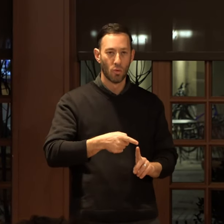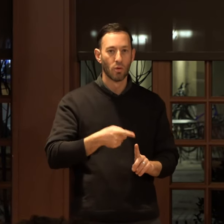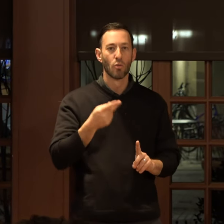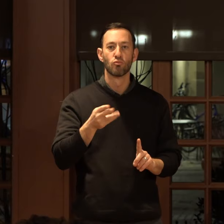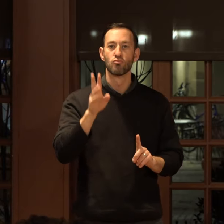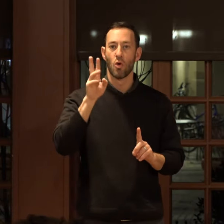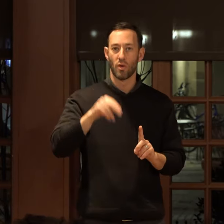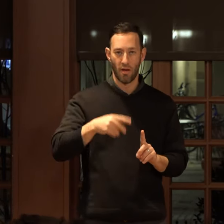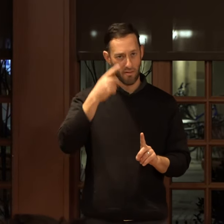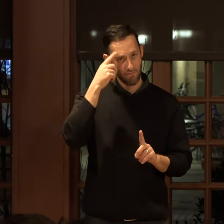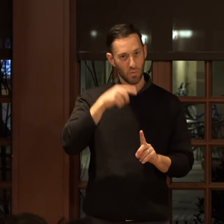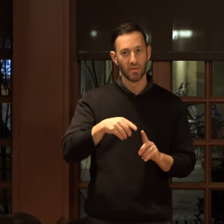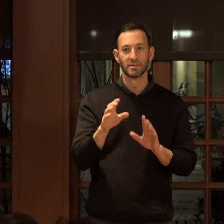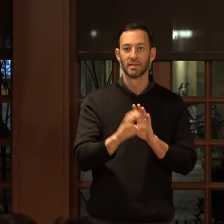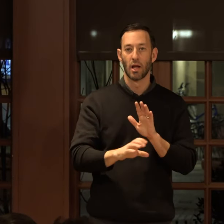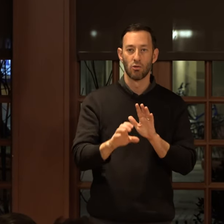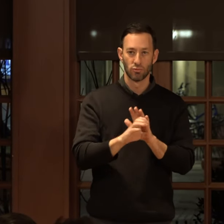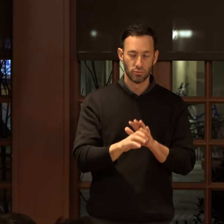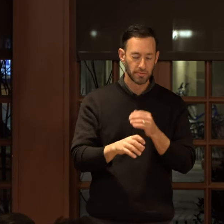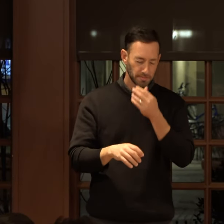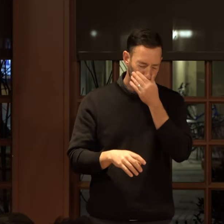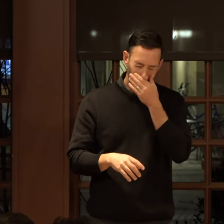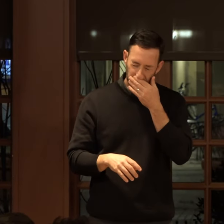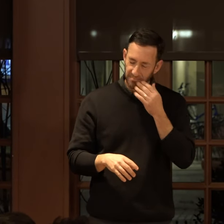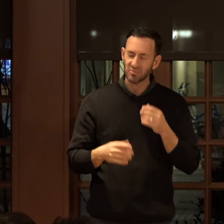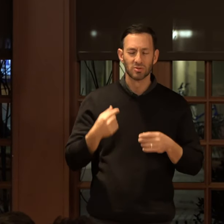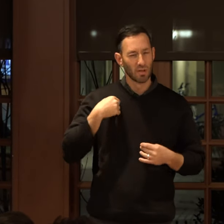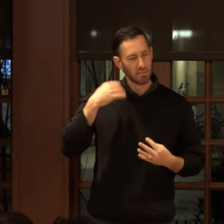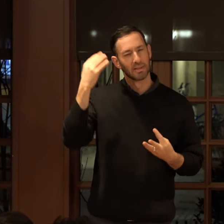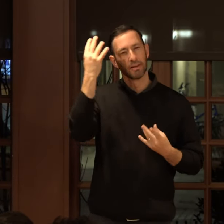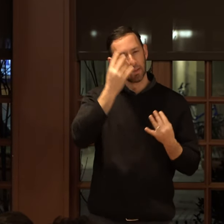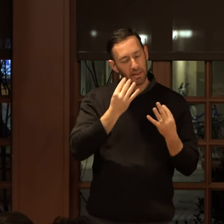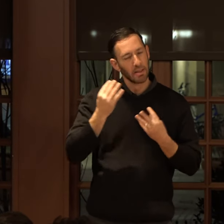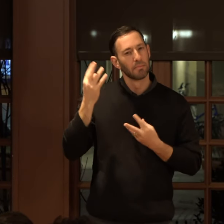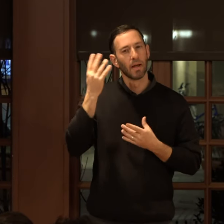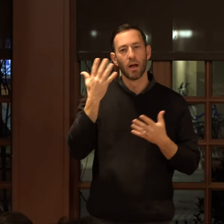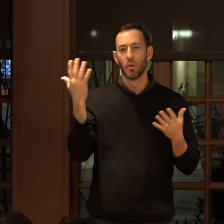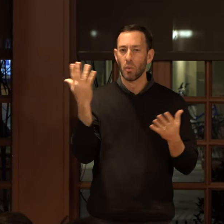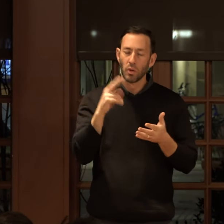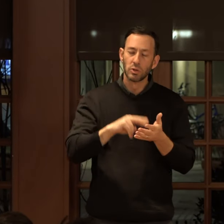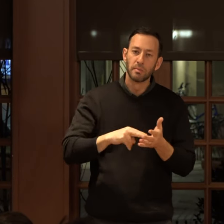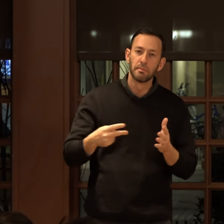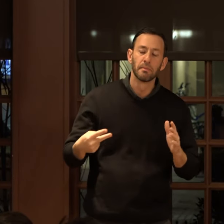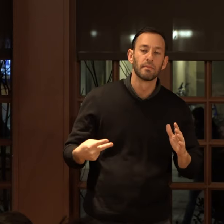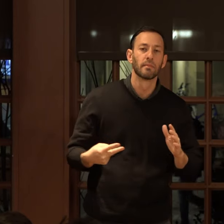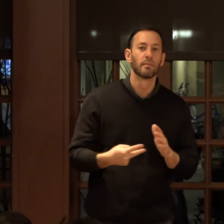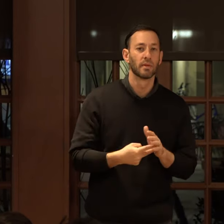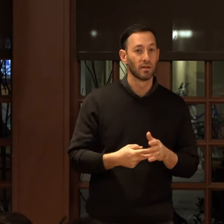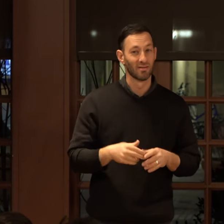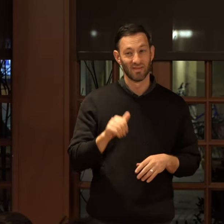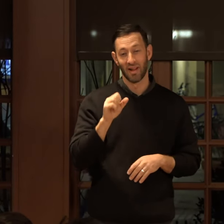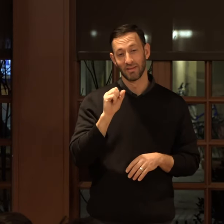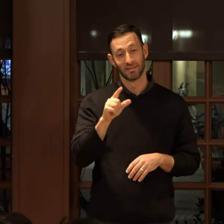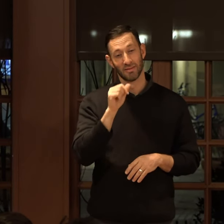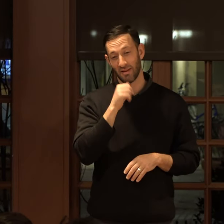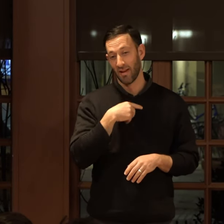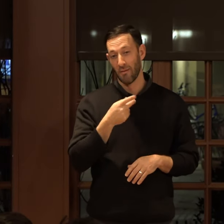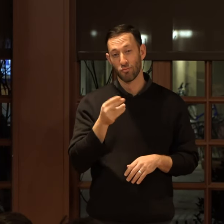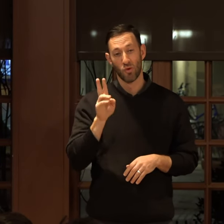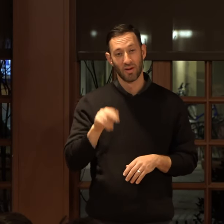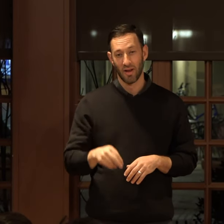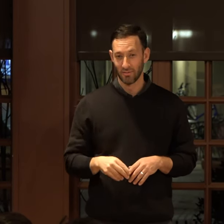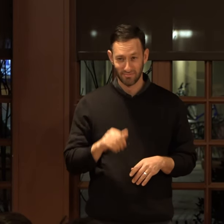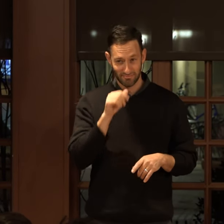pronoun for, for this character. Um, and so I've been thinking a lot about that. What would it mean? I uh, know, ASL doesn't have pronouns,